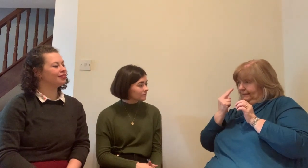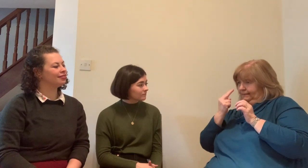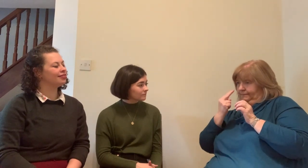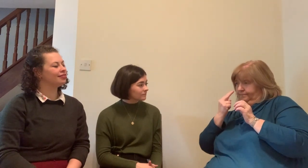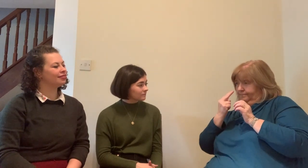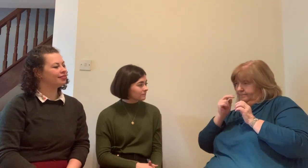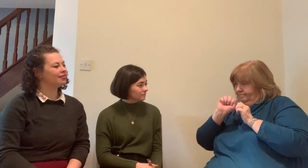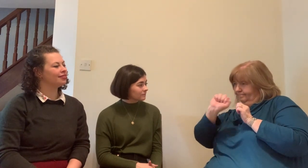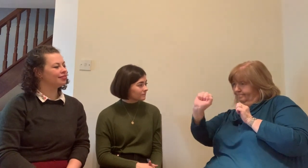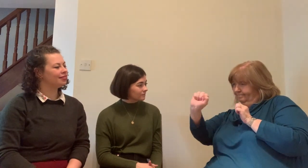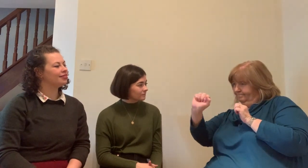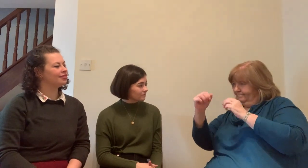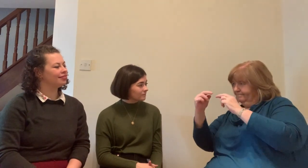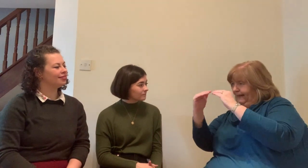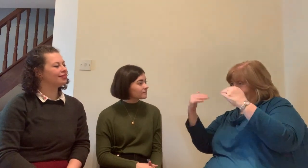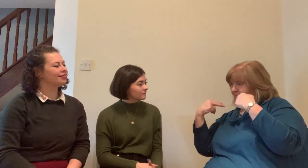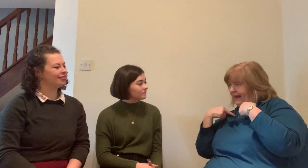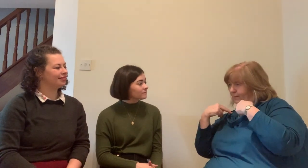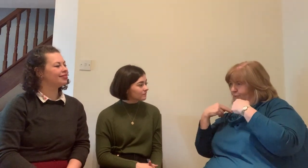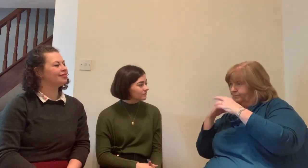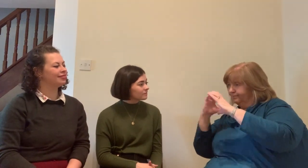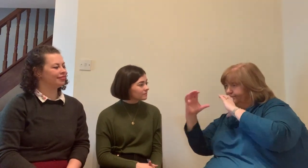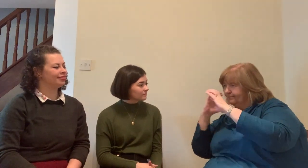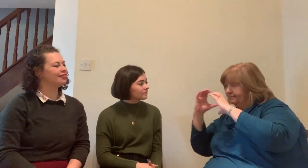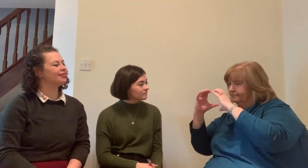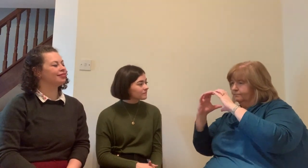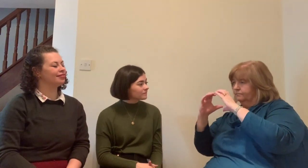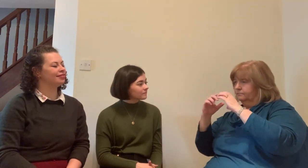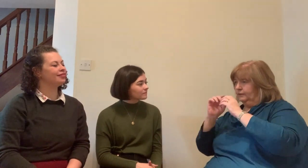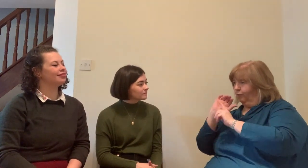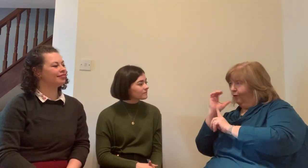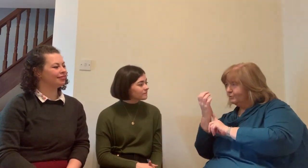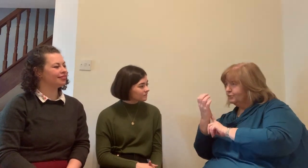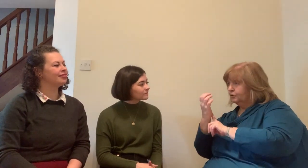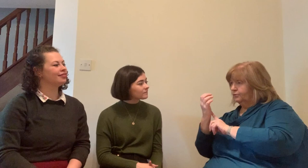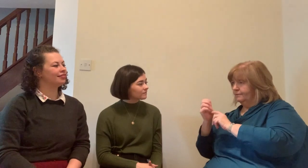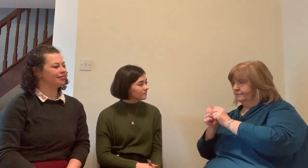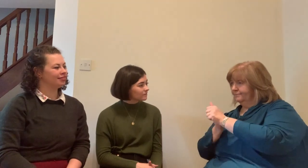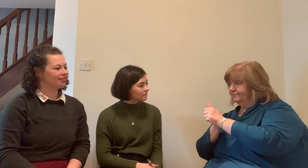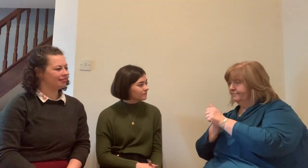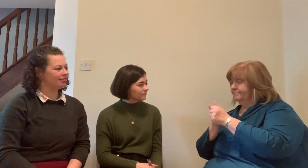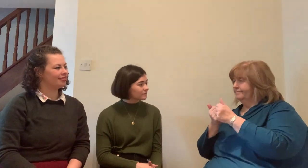very very well. The information is brought across clearly there's no